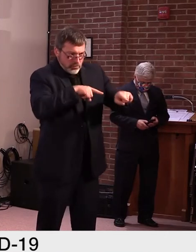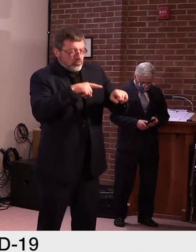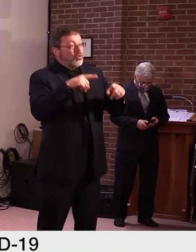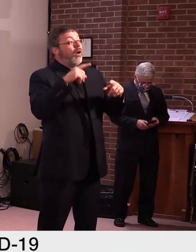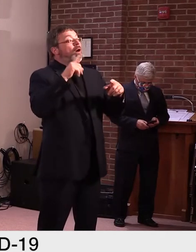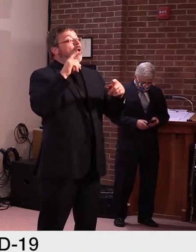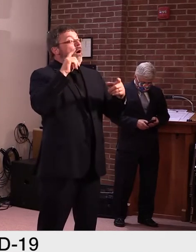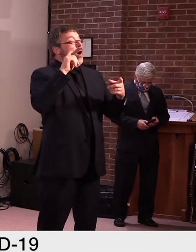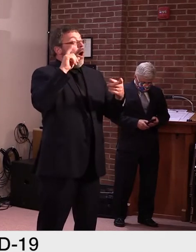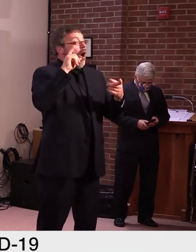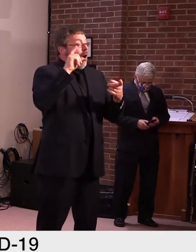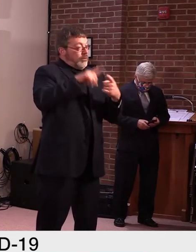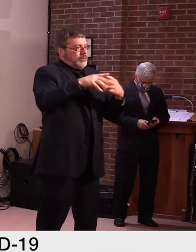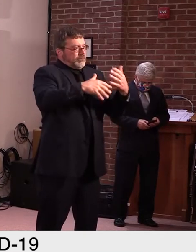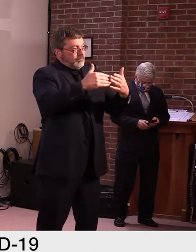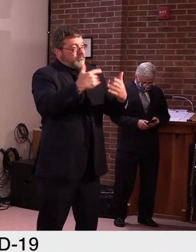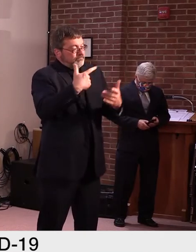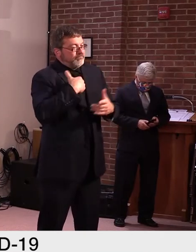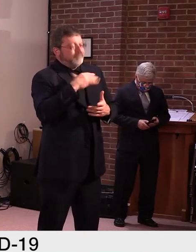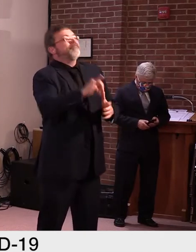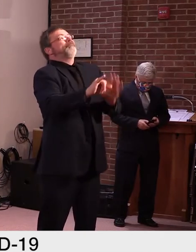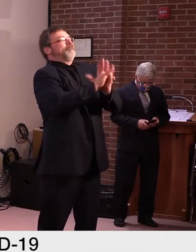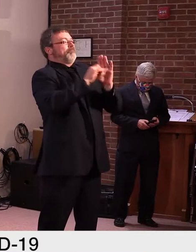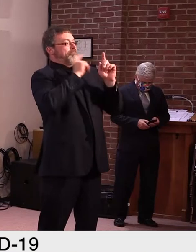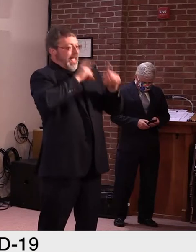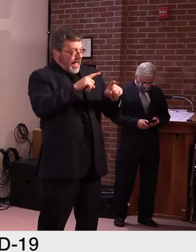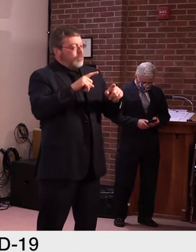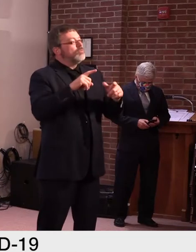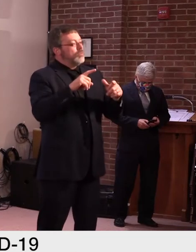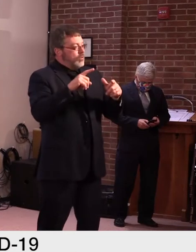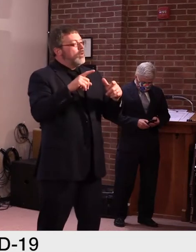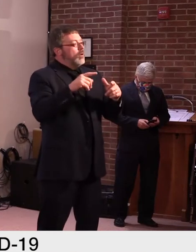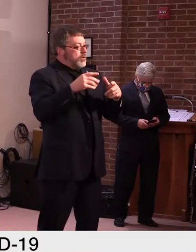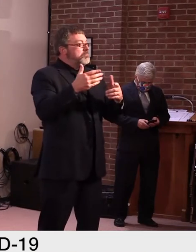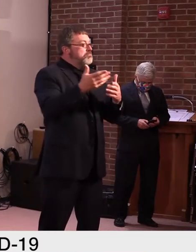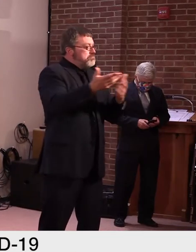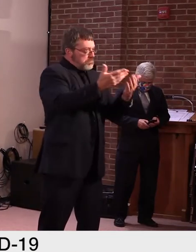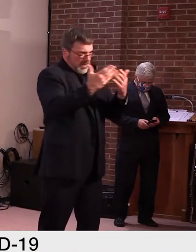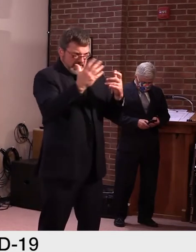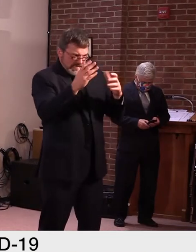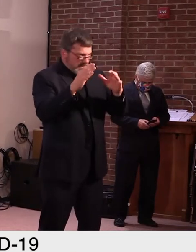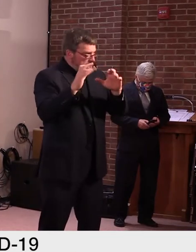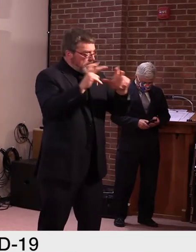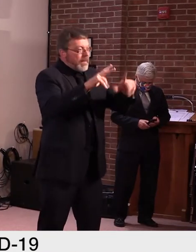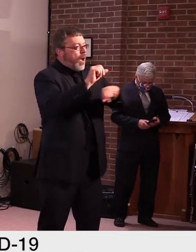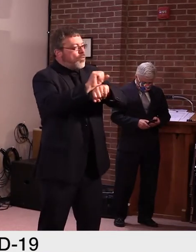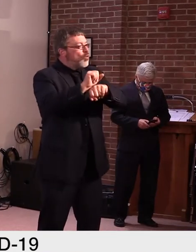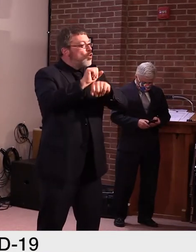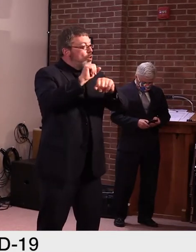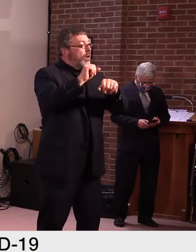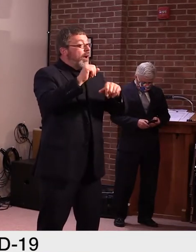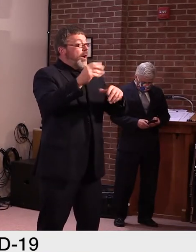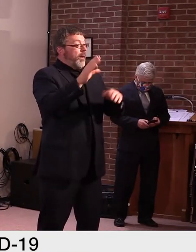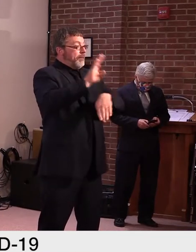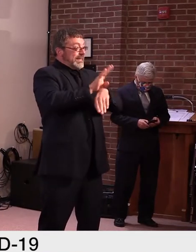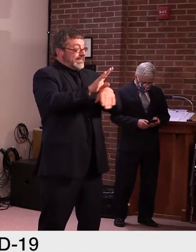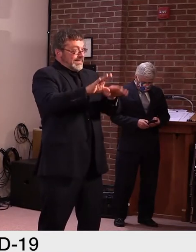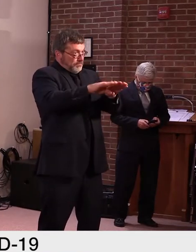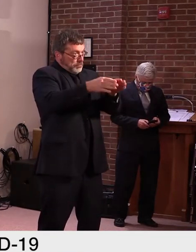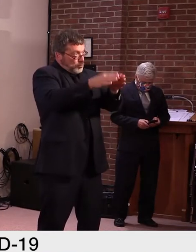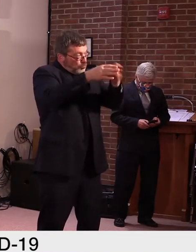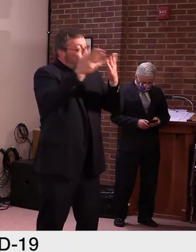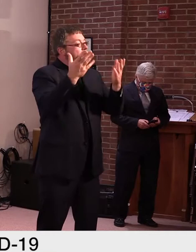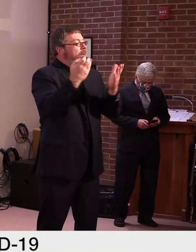available, uh, we don't, and again, we're getting there. Uh, every time we turn, take a turn of the spigot, uh, there are more opportunities. But, uh,